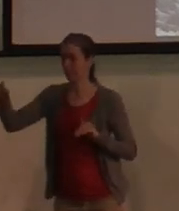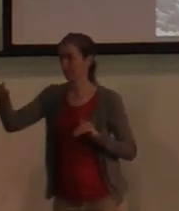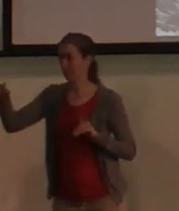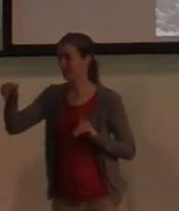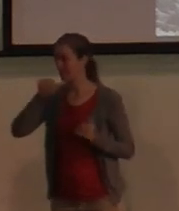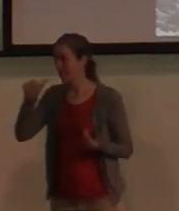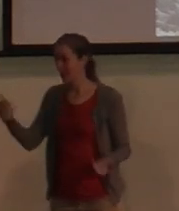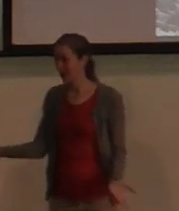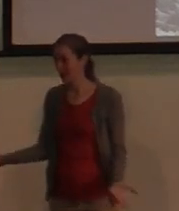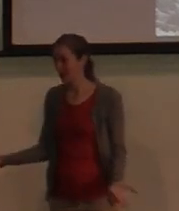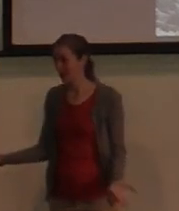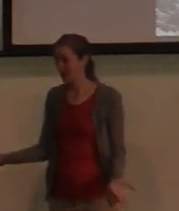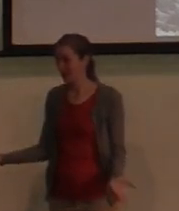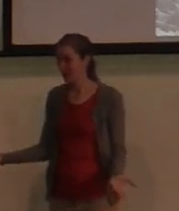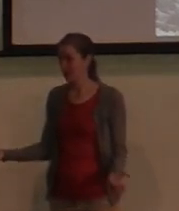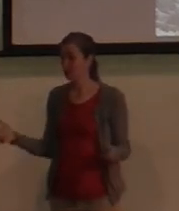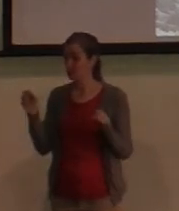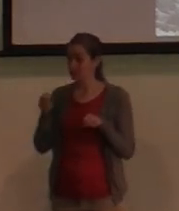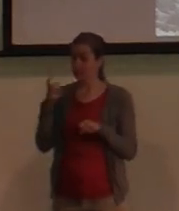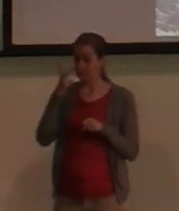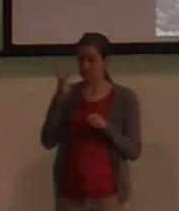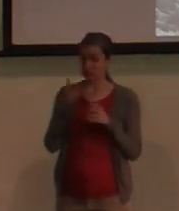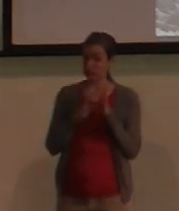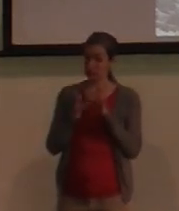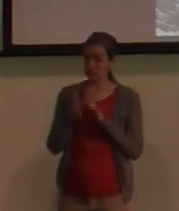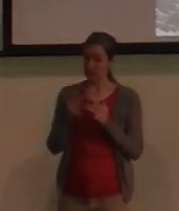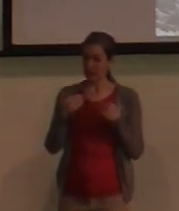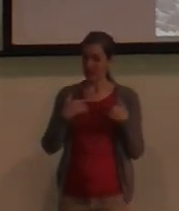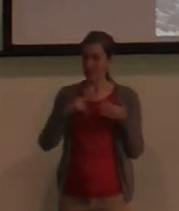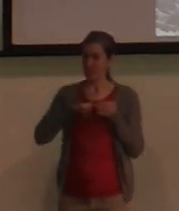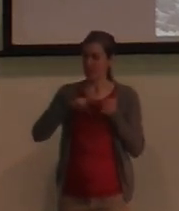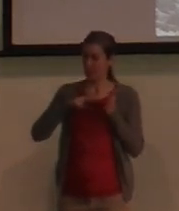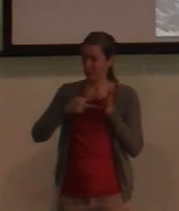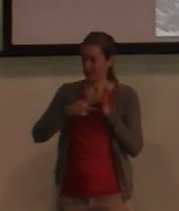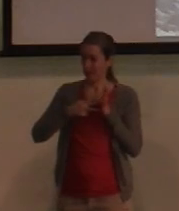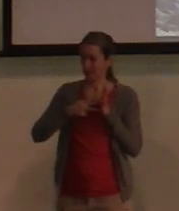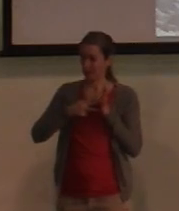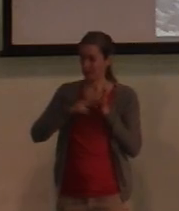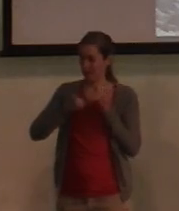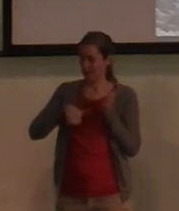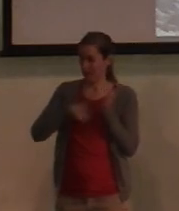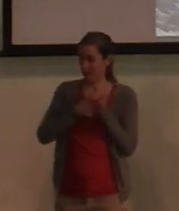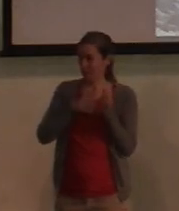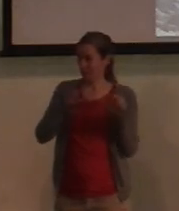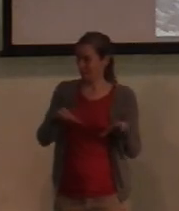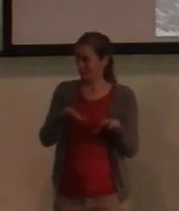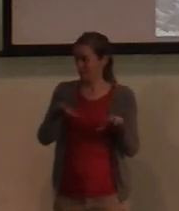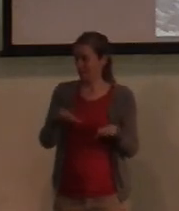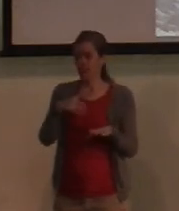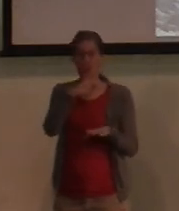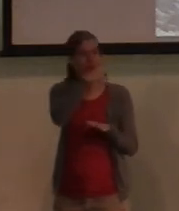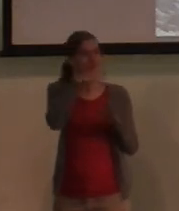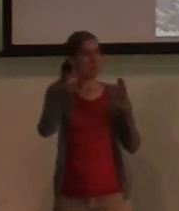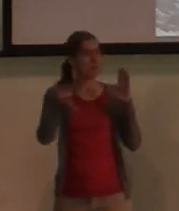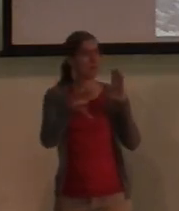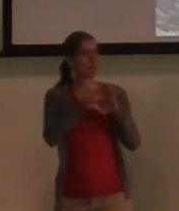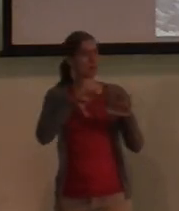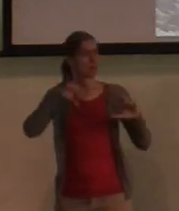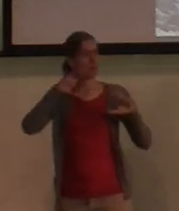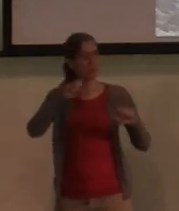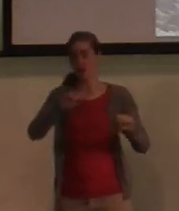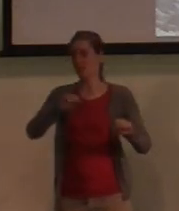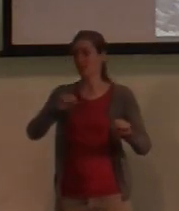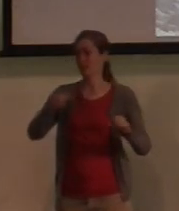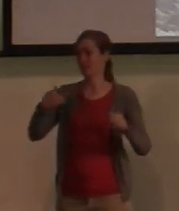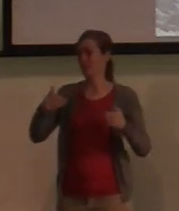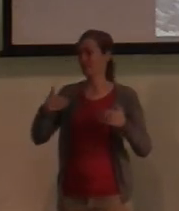And you can see the intentionality in what he did. This picture right here is a really powerful picture to me, and I'm glad that I got the